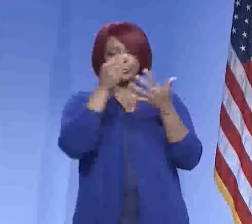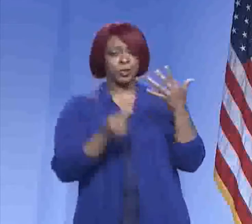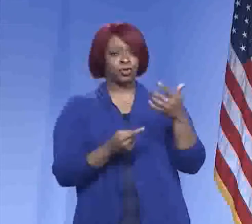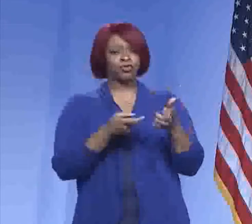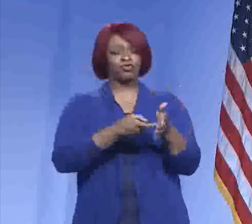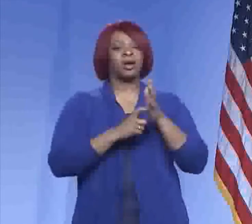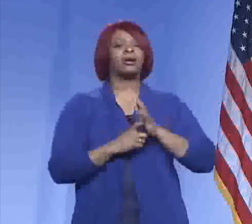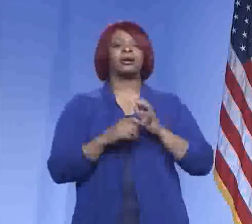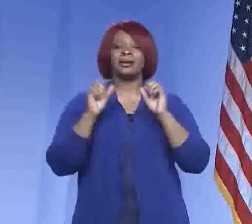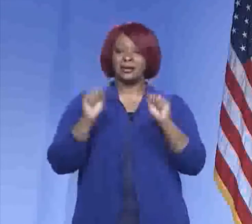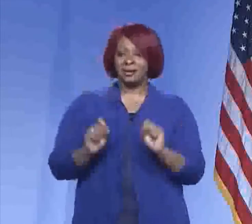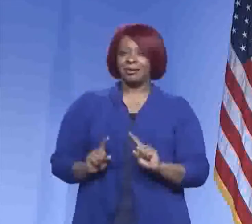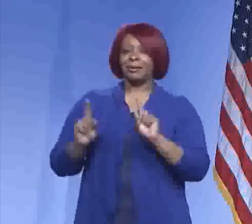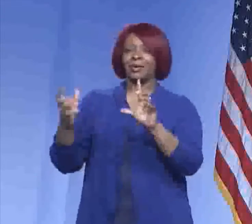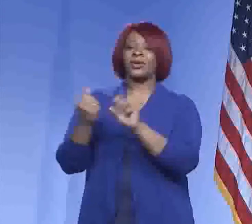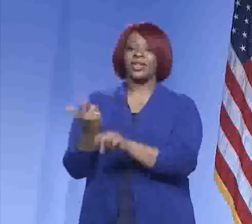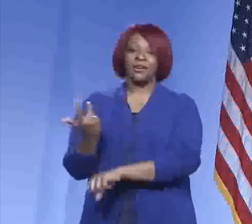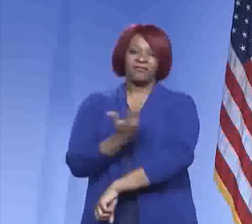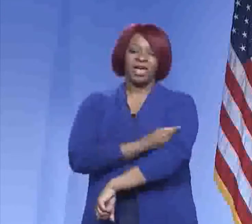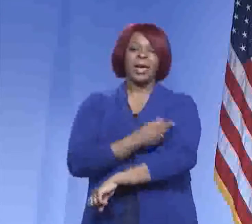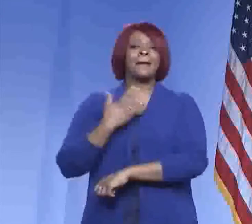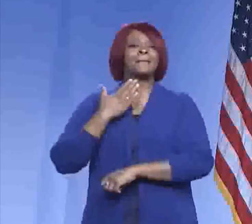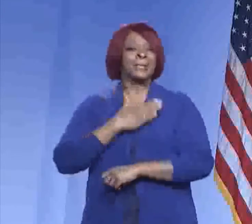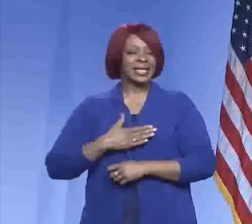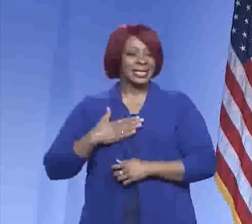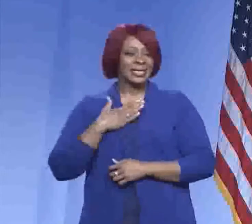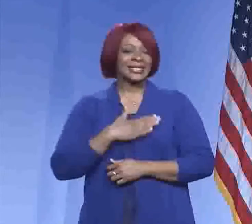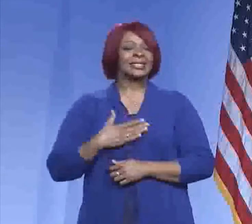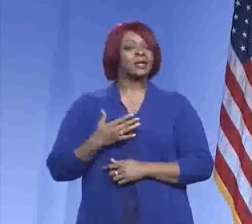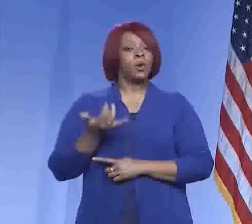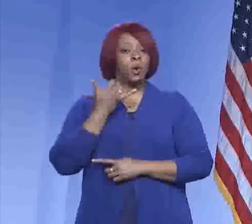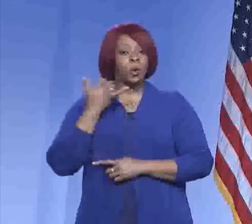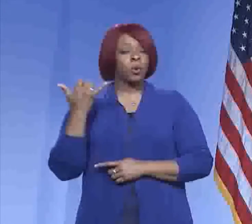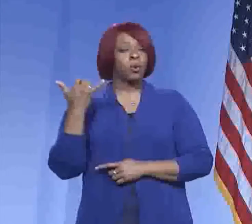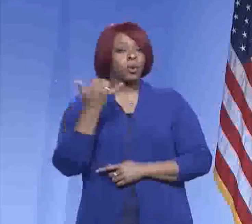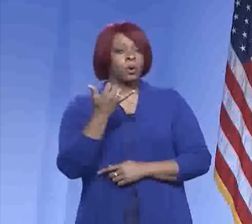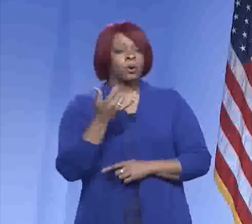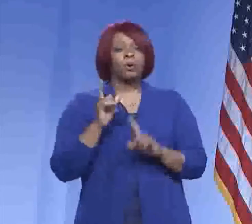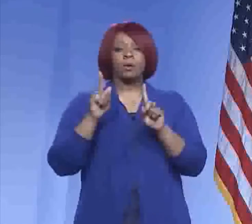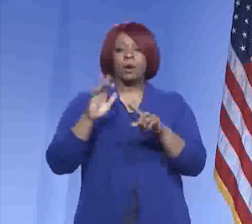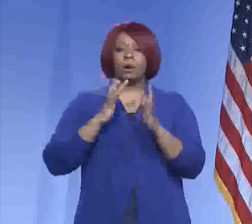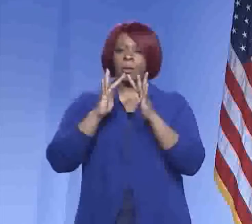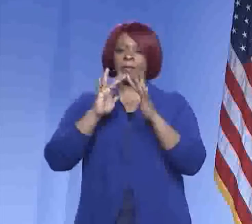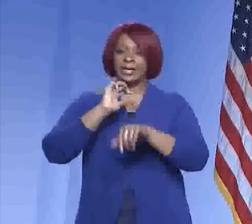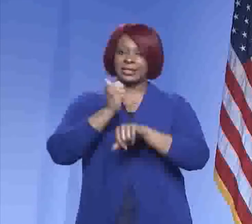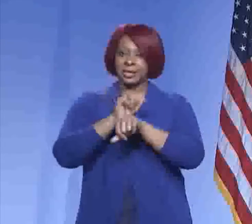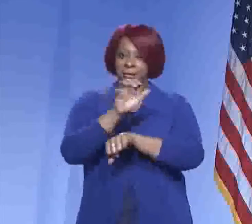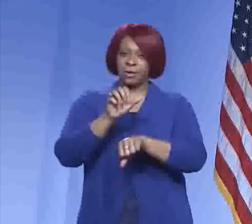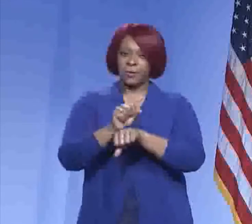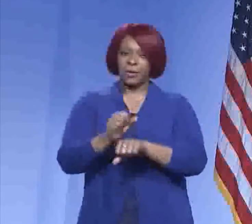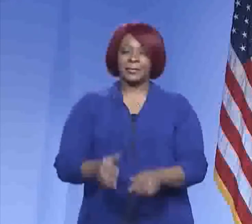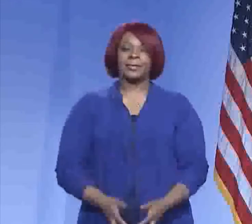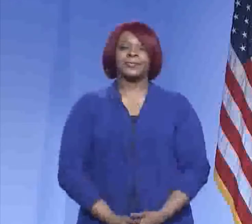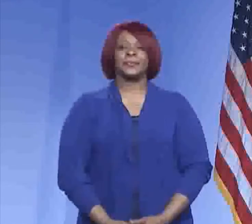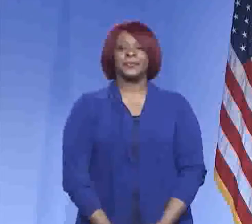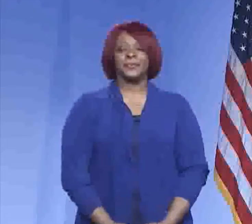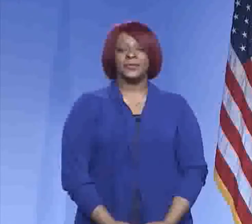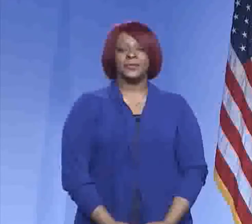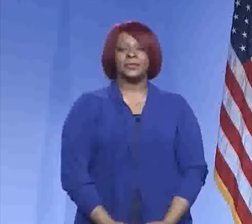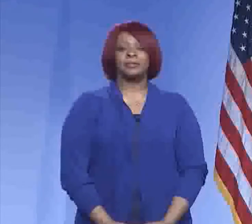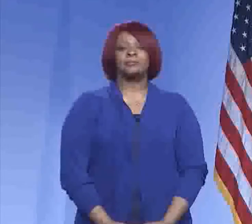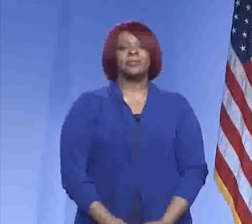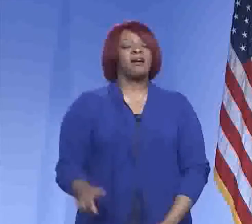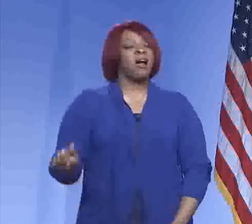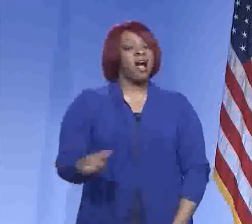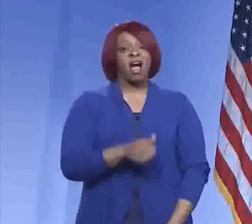you are now eligible for a vaccine. Please either call or go to our website and set up an appointment. Some